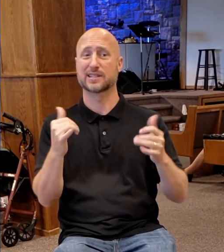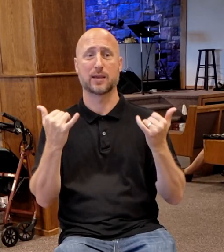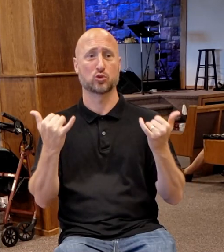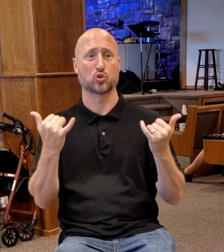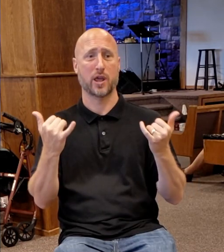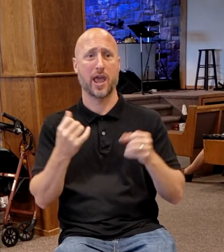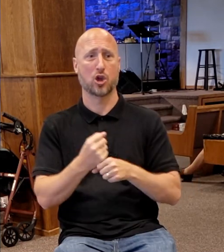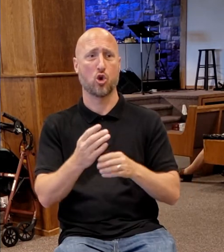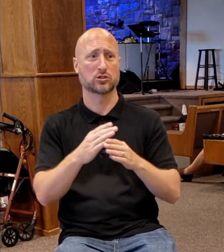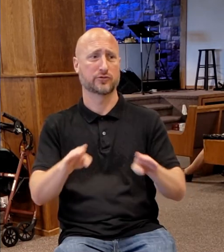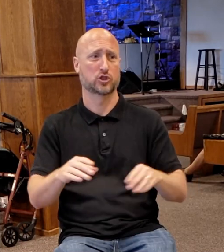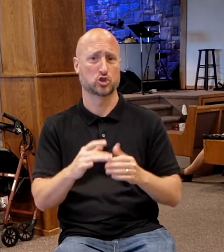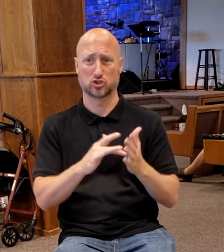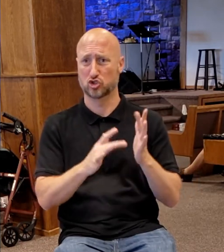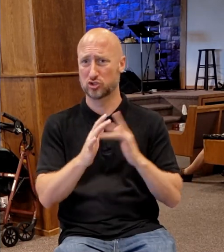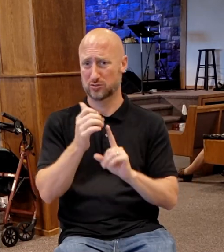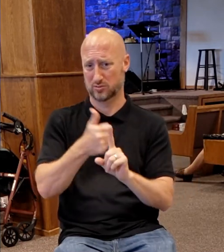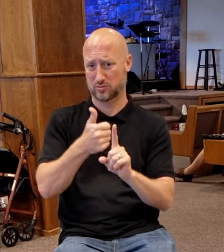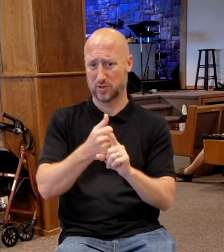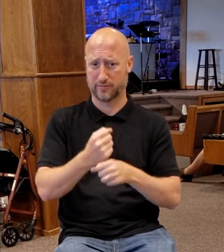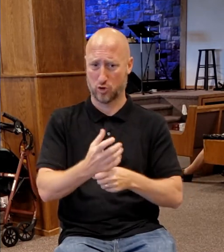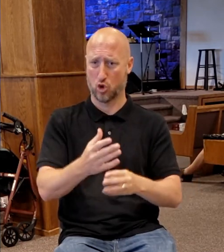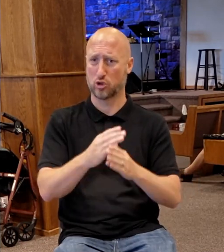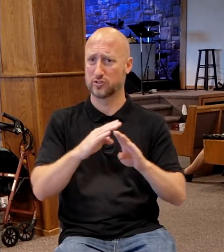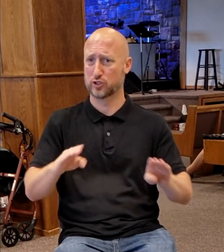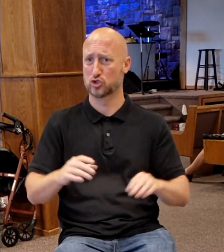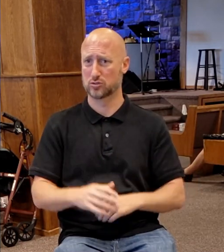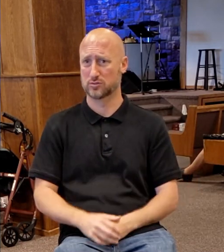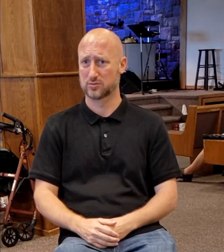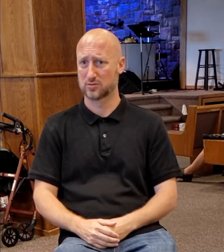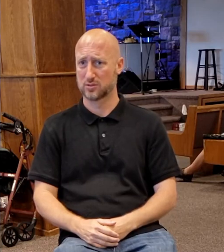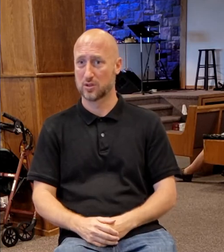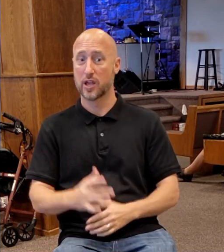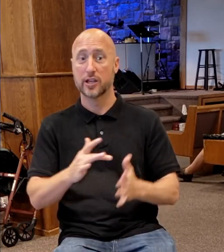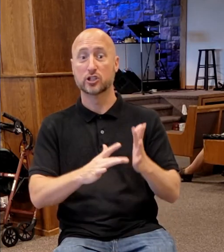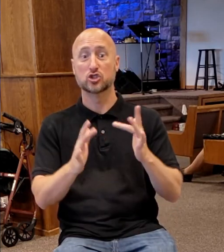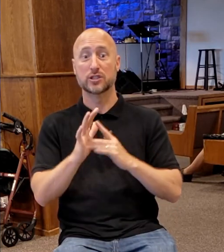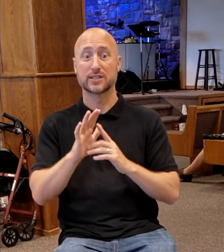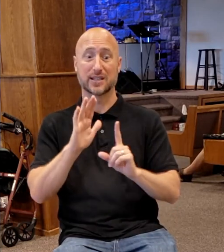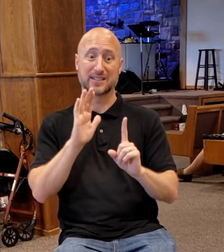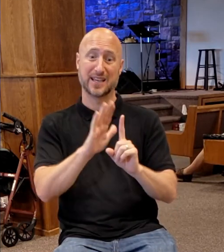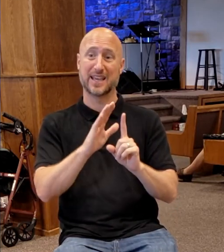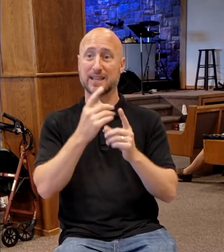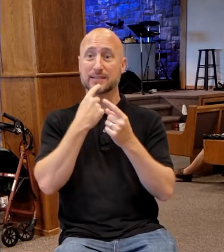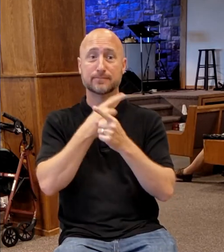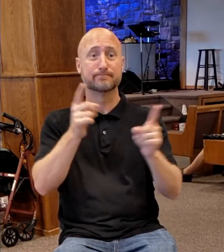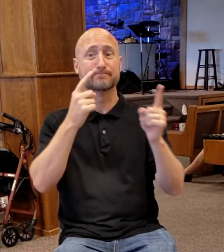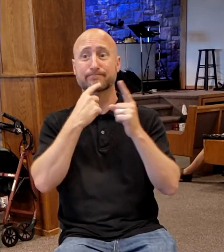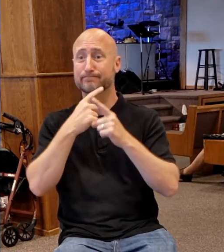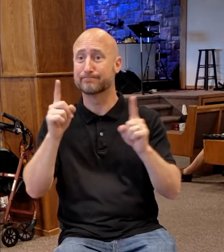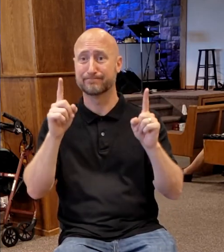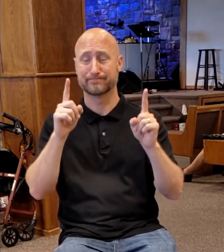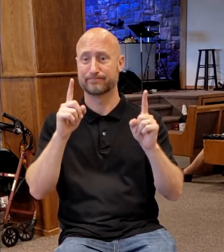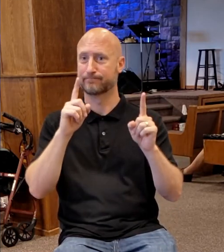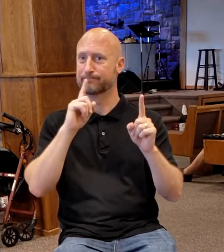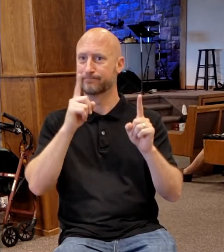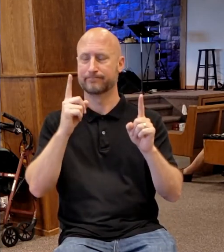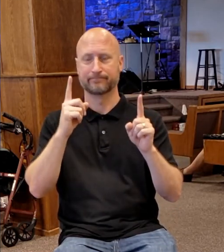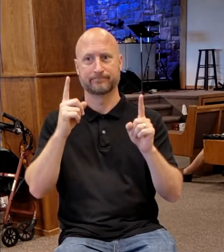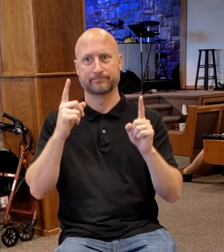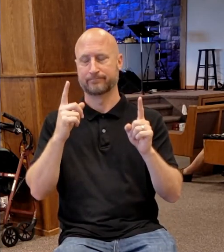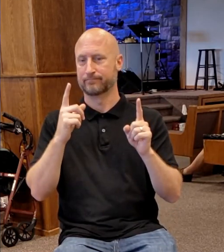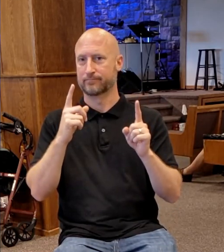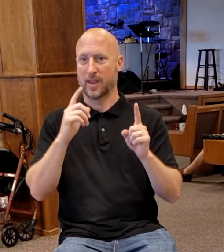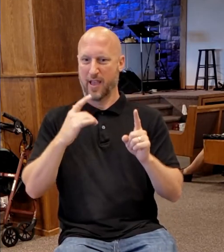The claims of Jesus Christ are so radical that it divides. He said, I'm the son of God.